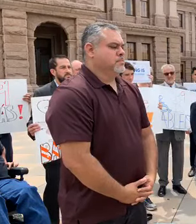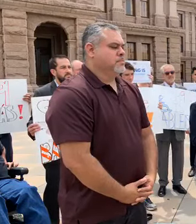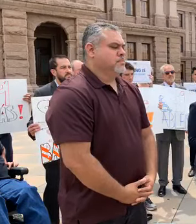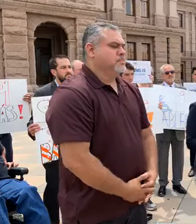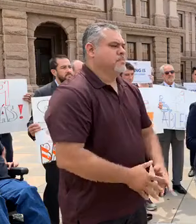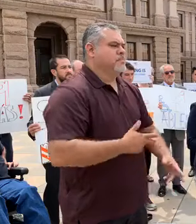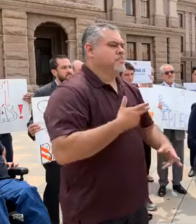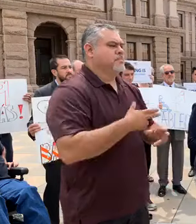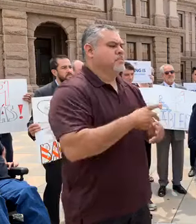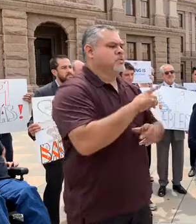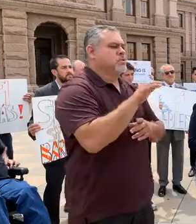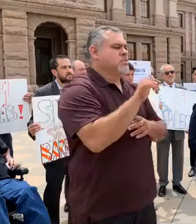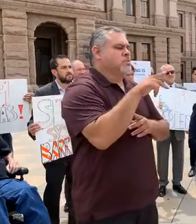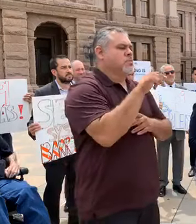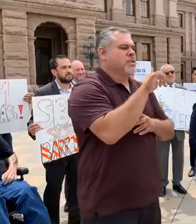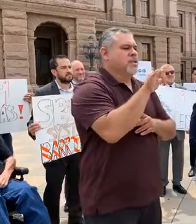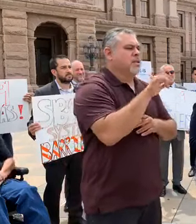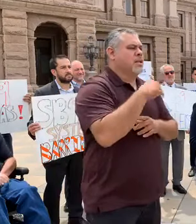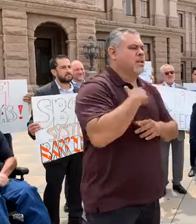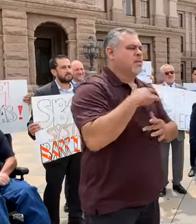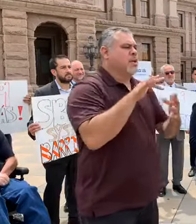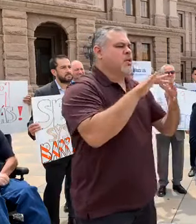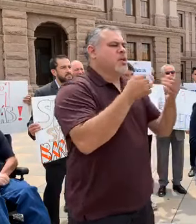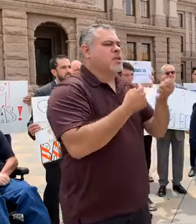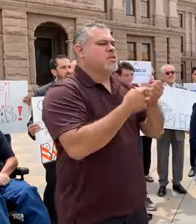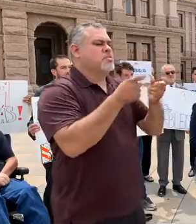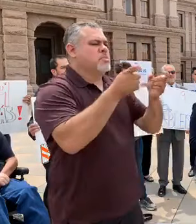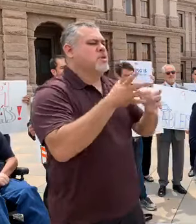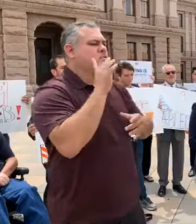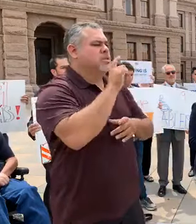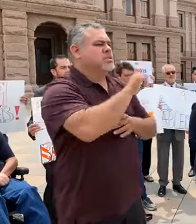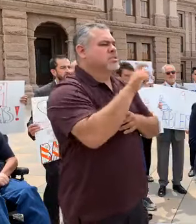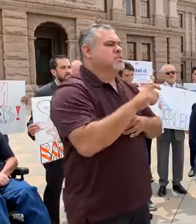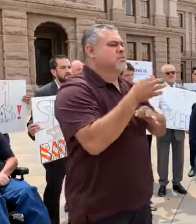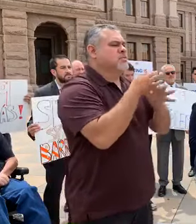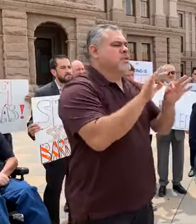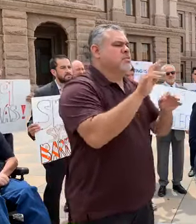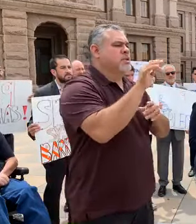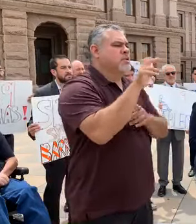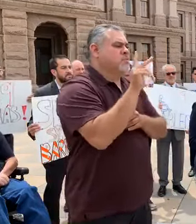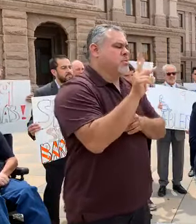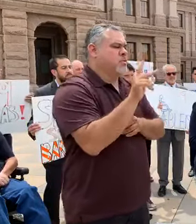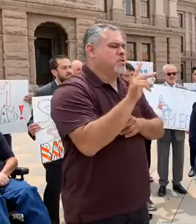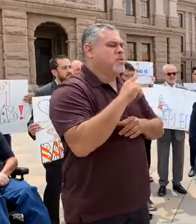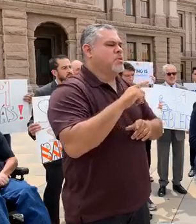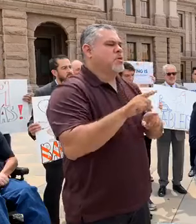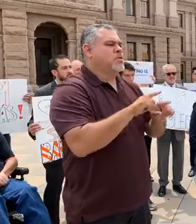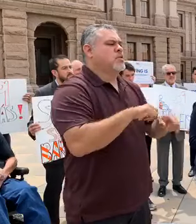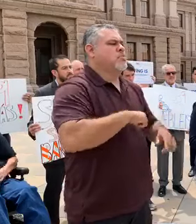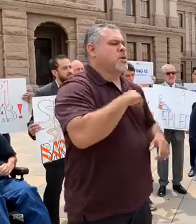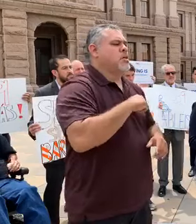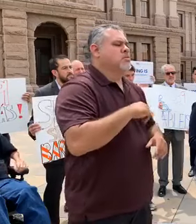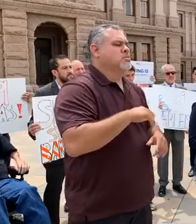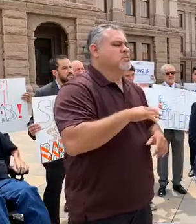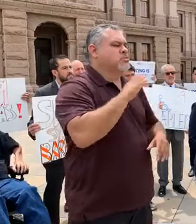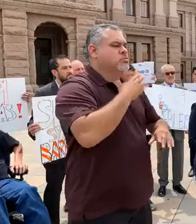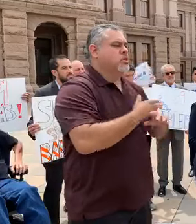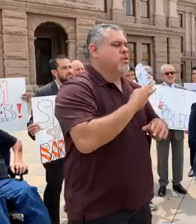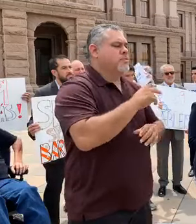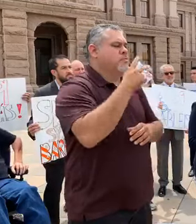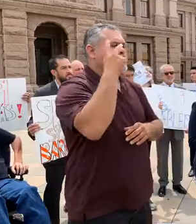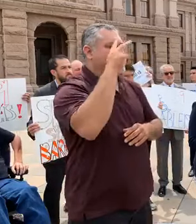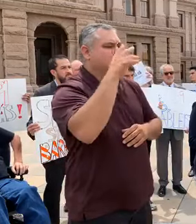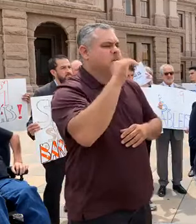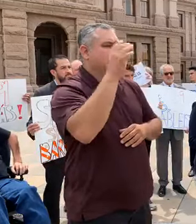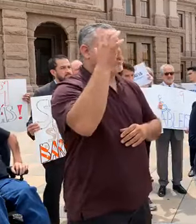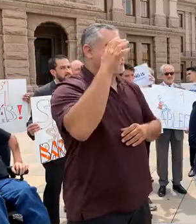Mi nombre es Sorayma Peláez, y soy el outreach y advocacy manager de Texas Freedom Network. I'm also the proud daughter of Mexican and Colombian immigrants.